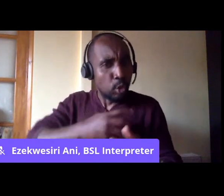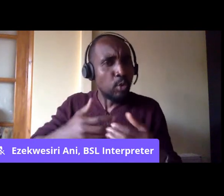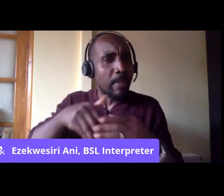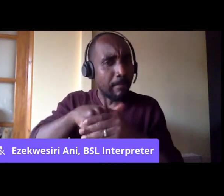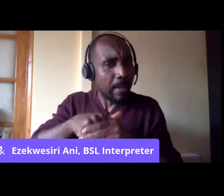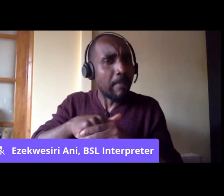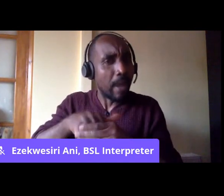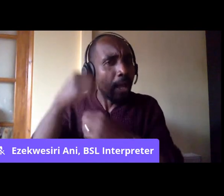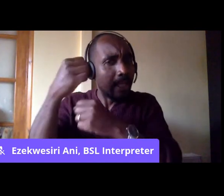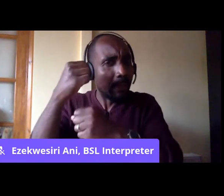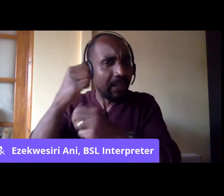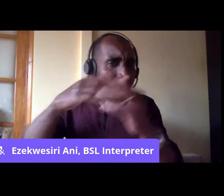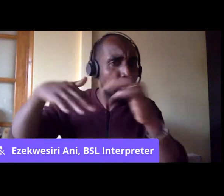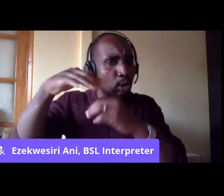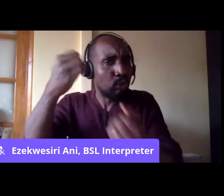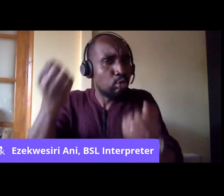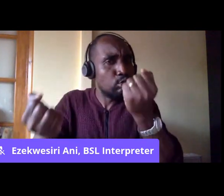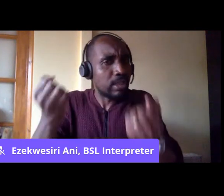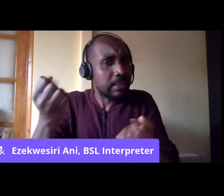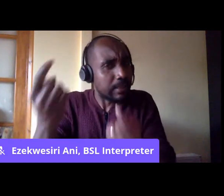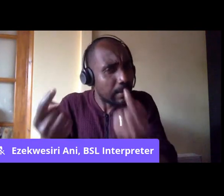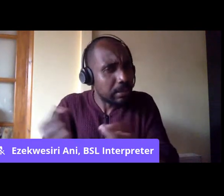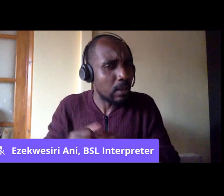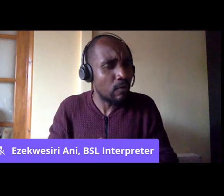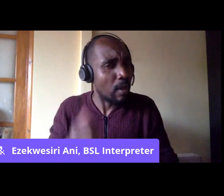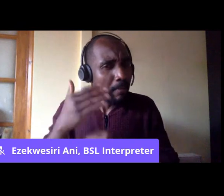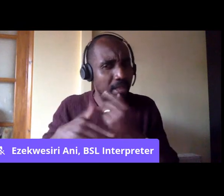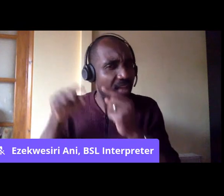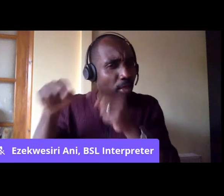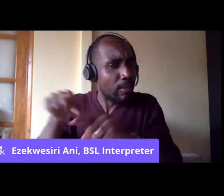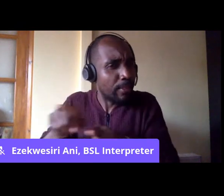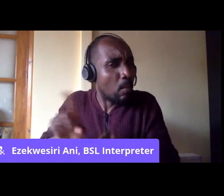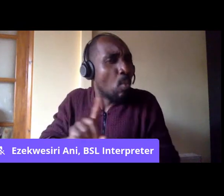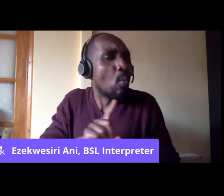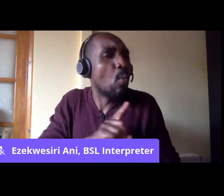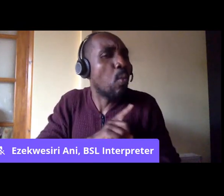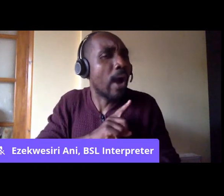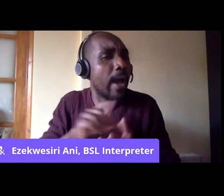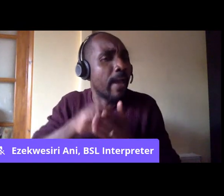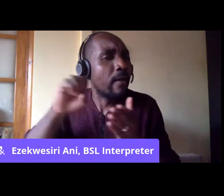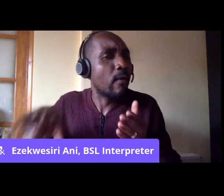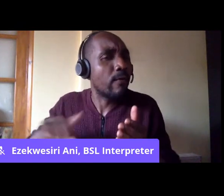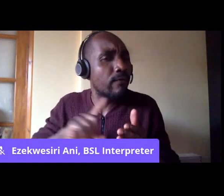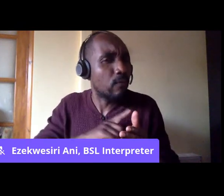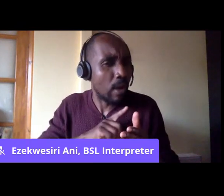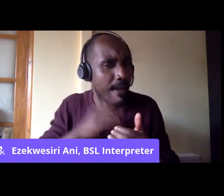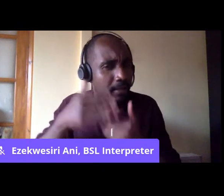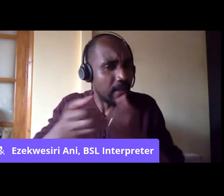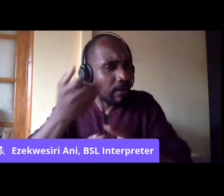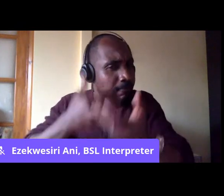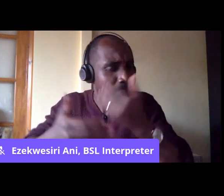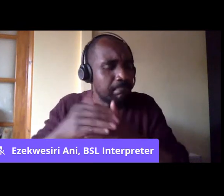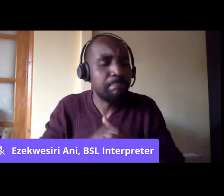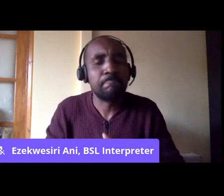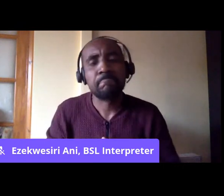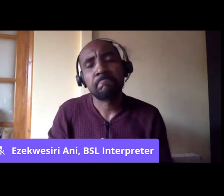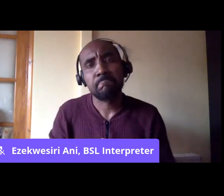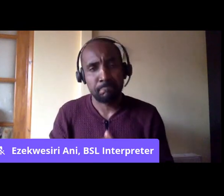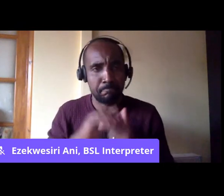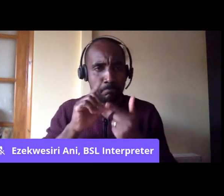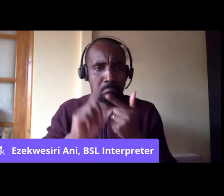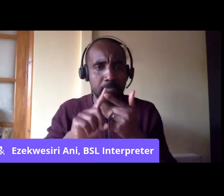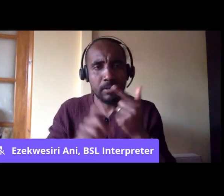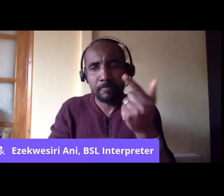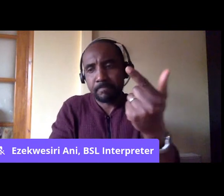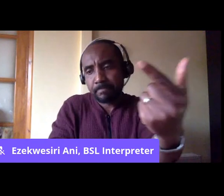campaigning for social justice. And so I just wondered why that omission was there. And also, I